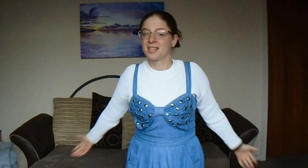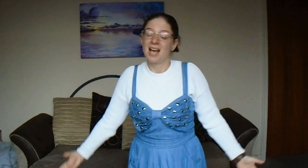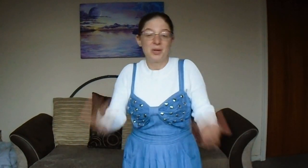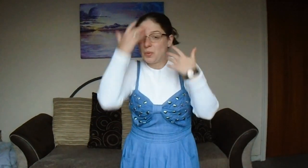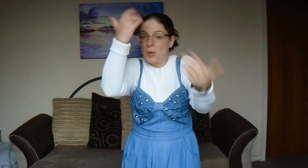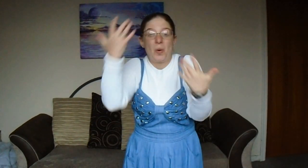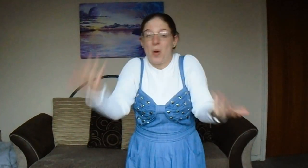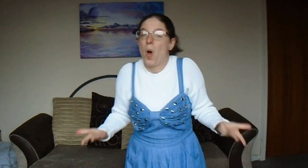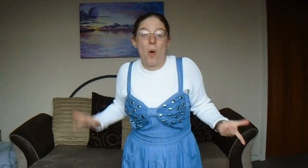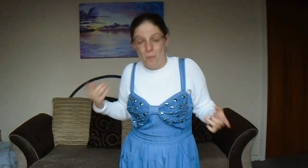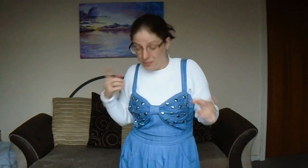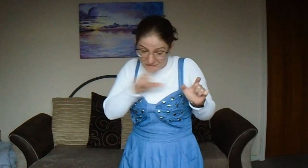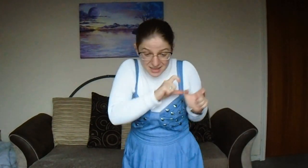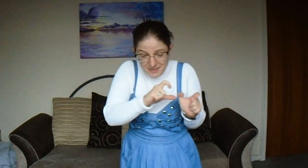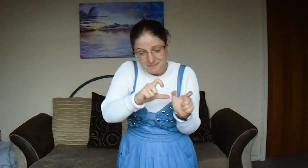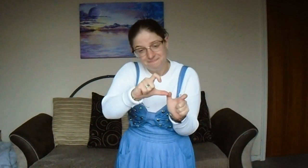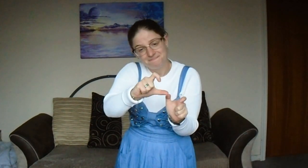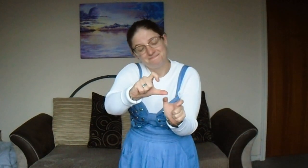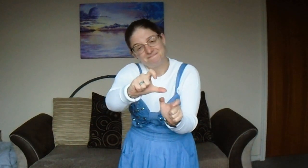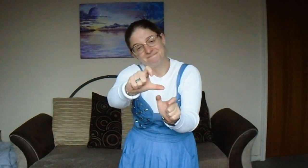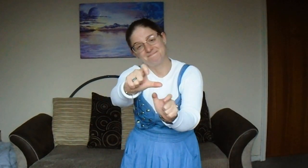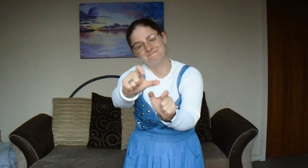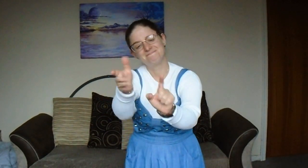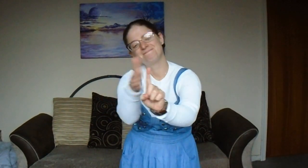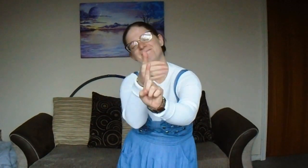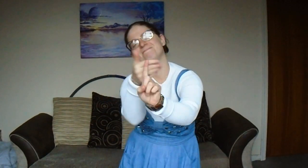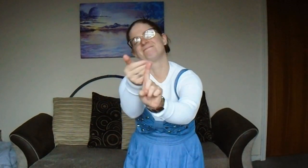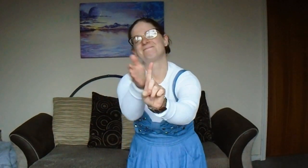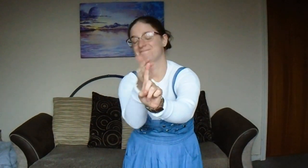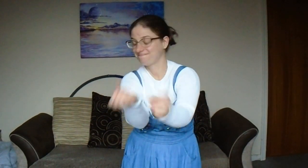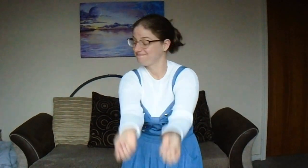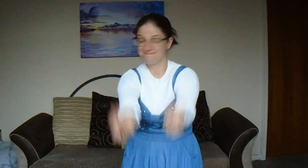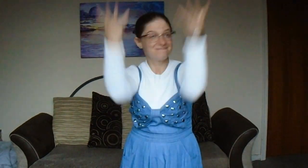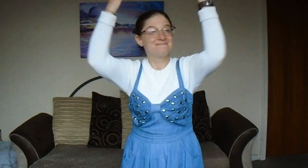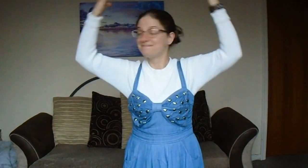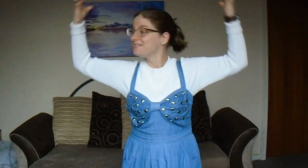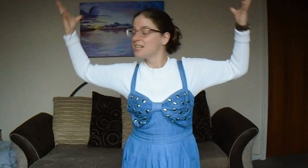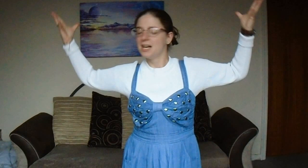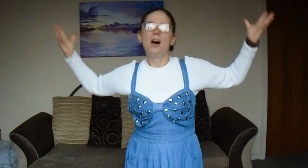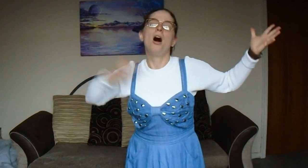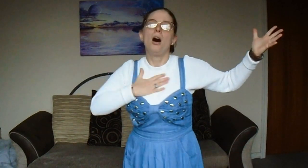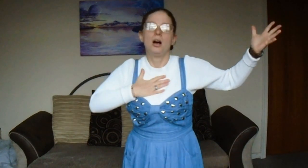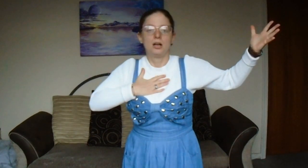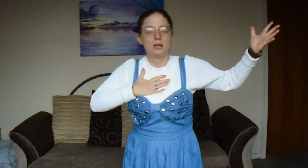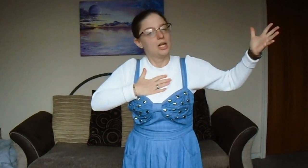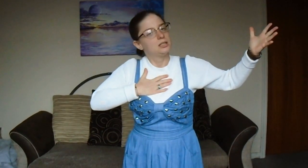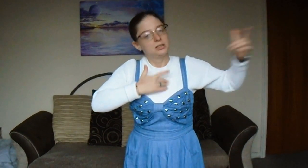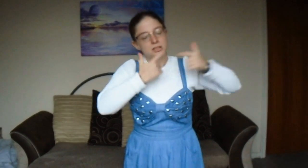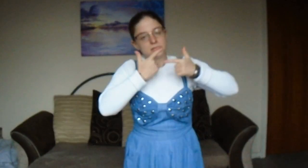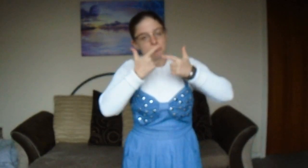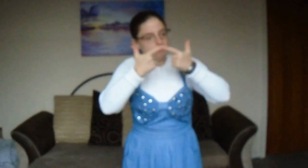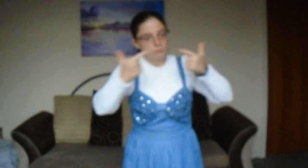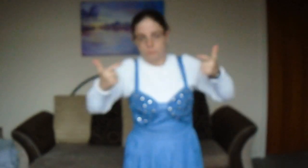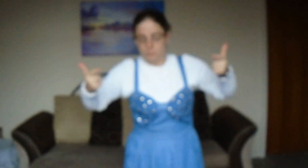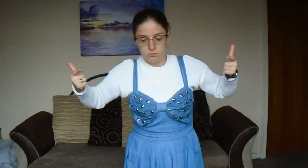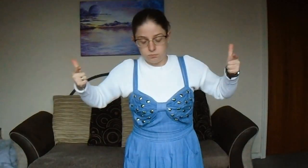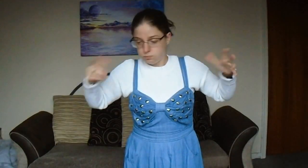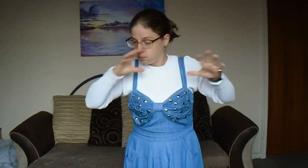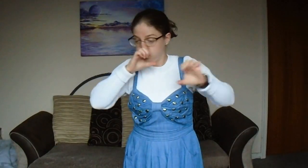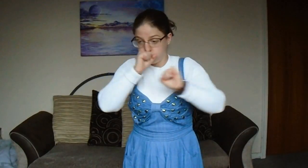know if I can do it I don't know I'm sad too much,